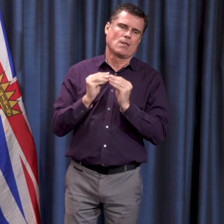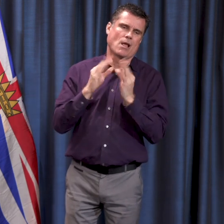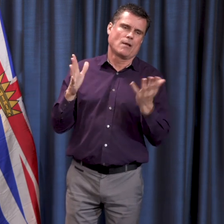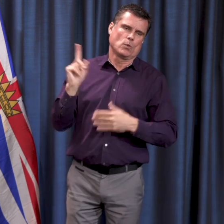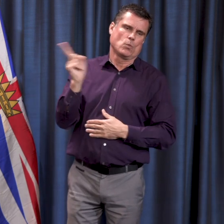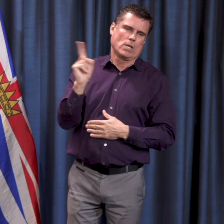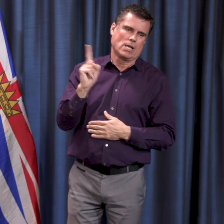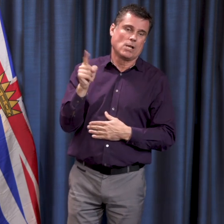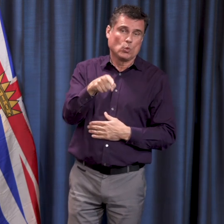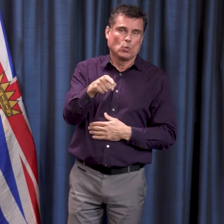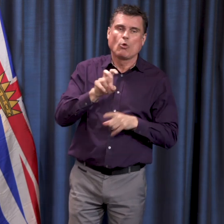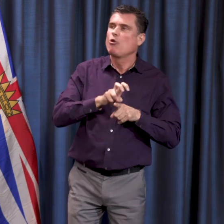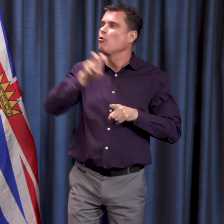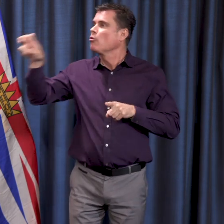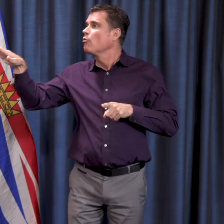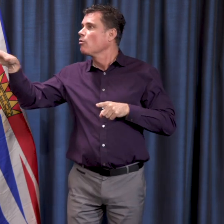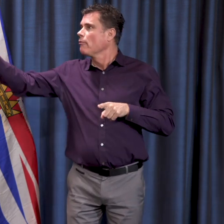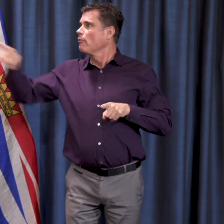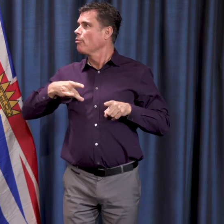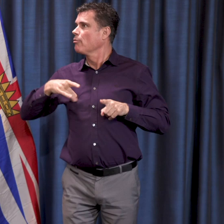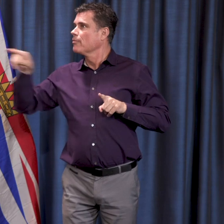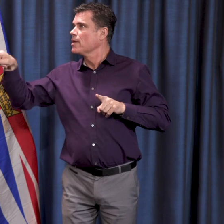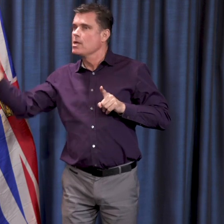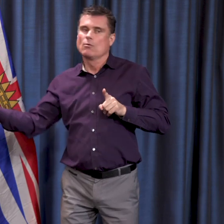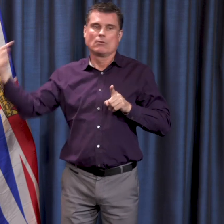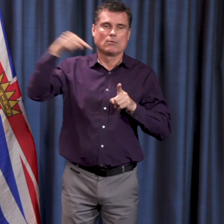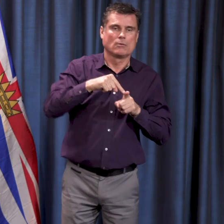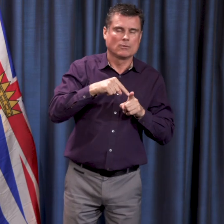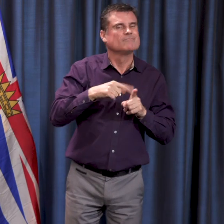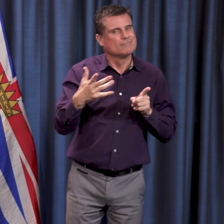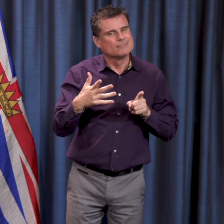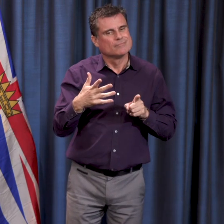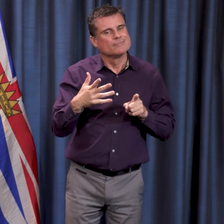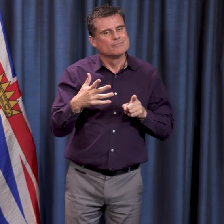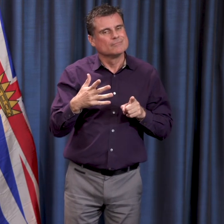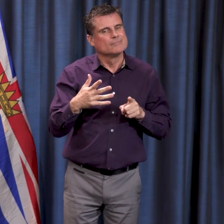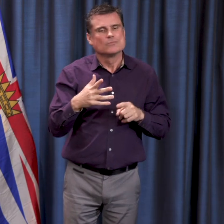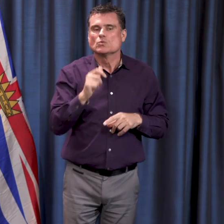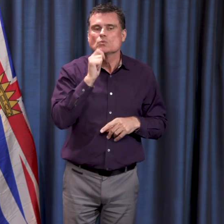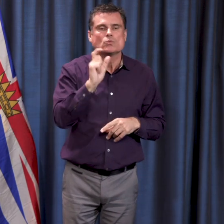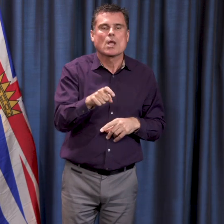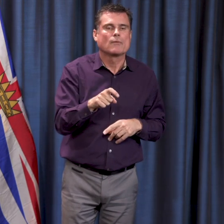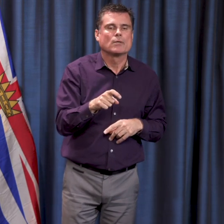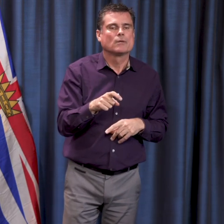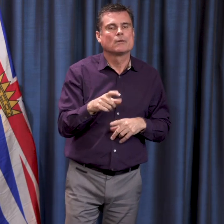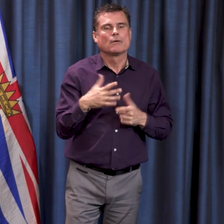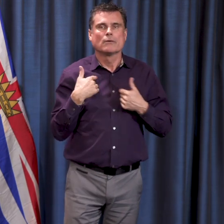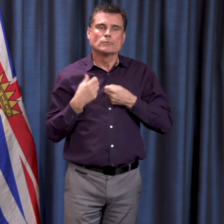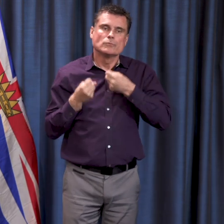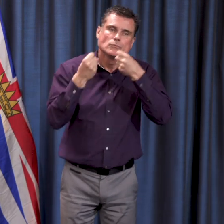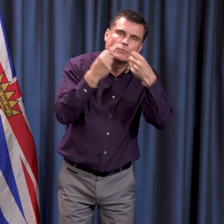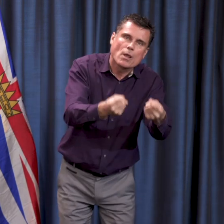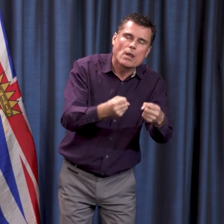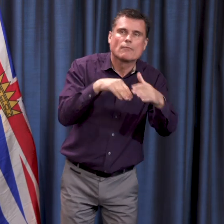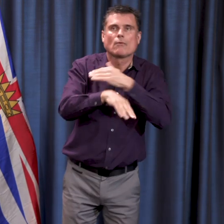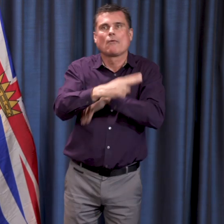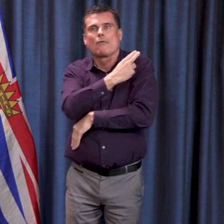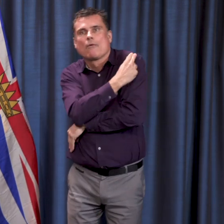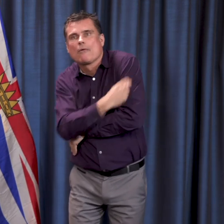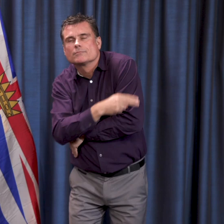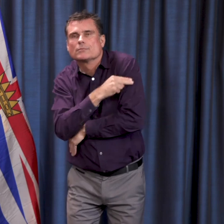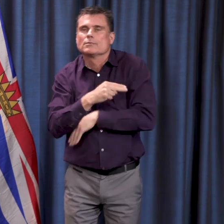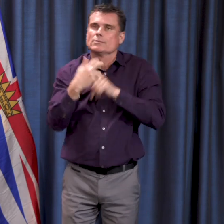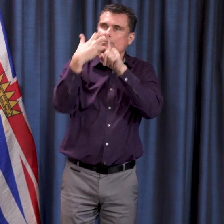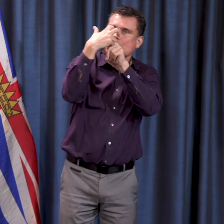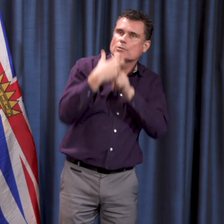people. We assume that they have this disease and we manage them accordingly and we make sure that they don't have contacts